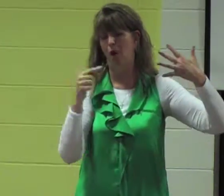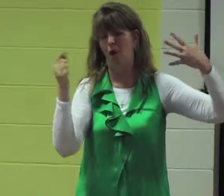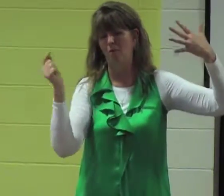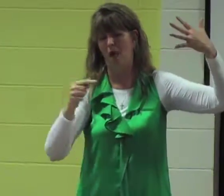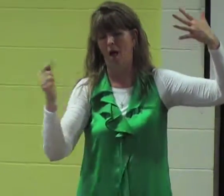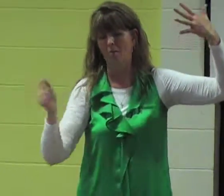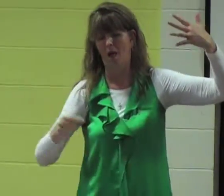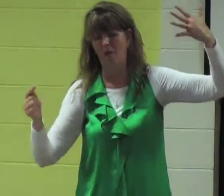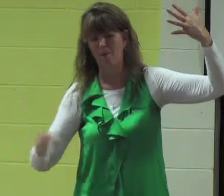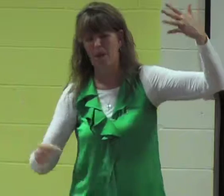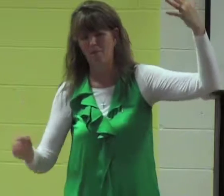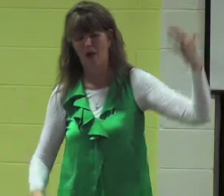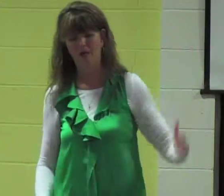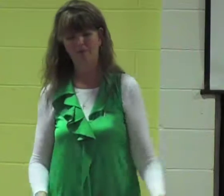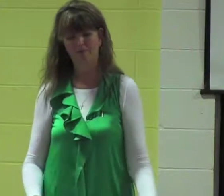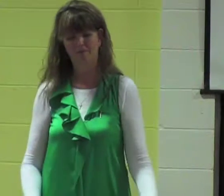education and blah blah blah blah